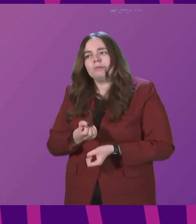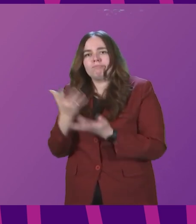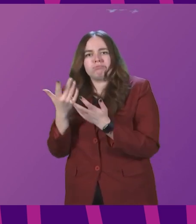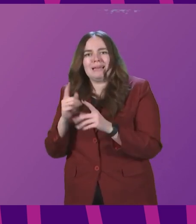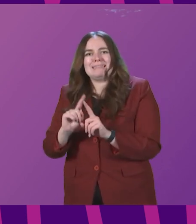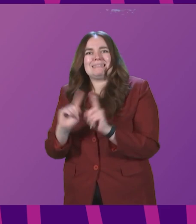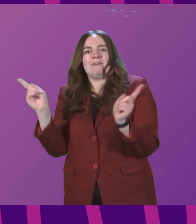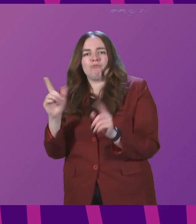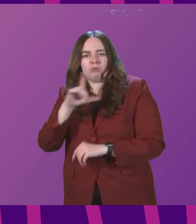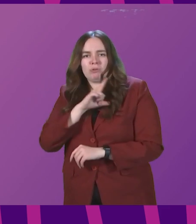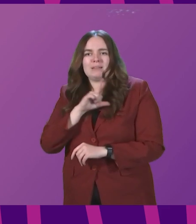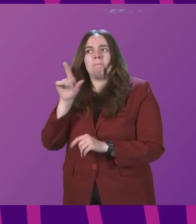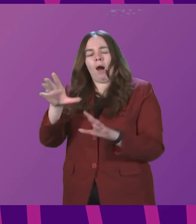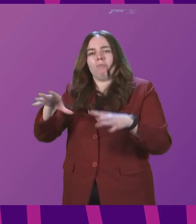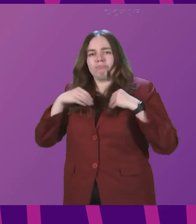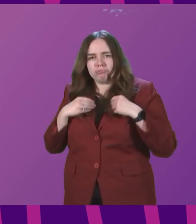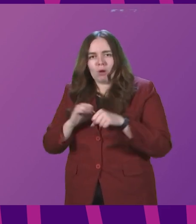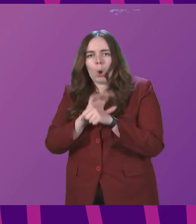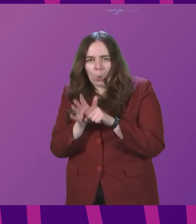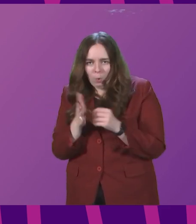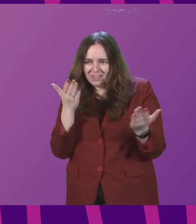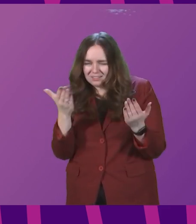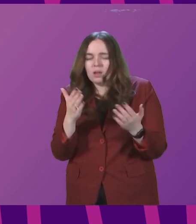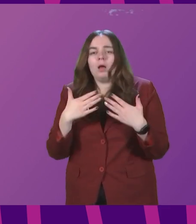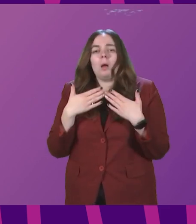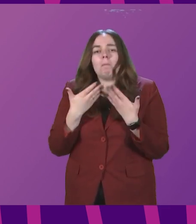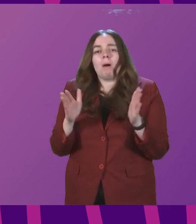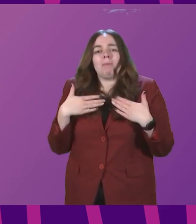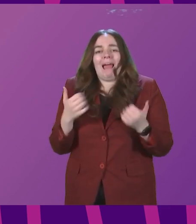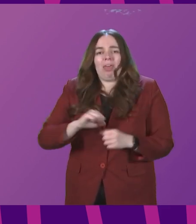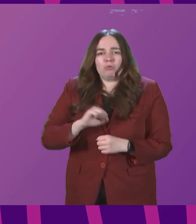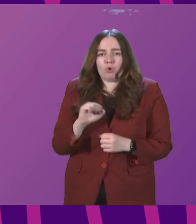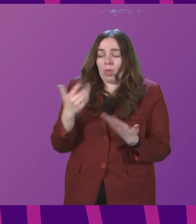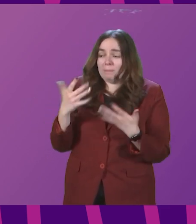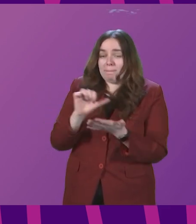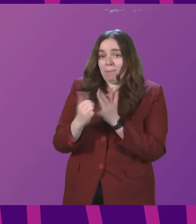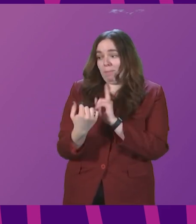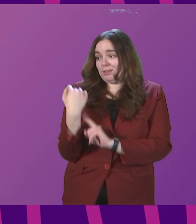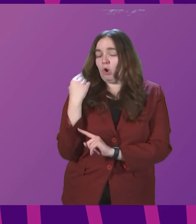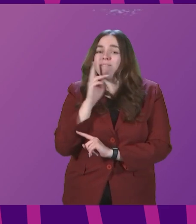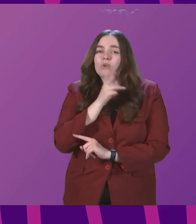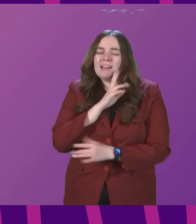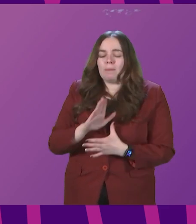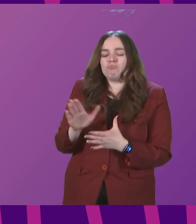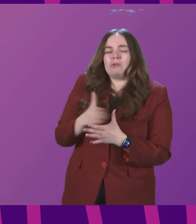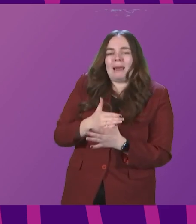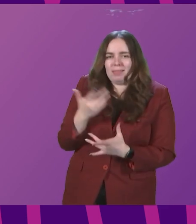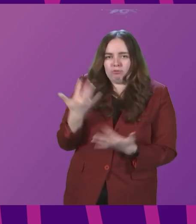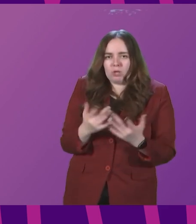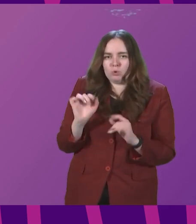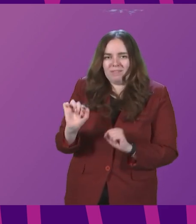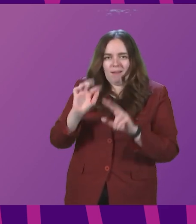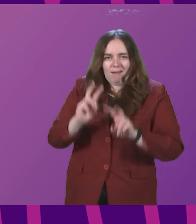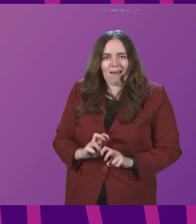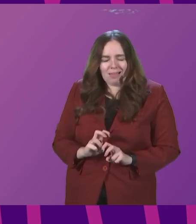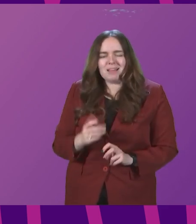primary reason, Public Health Scotland published on Friday the preliminary results of the analysis they've been doing. I'm